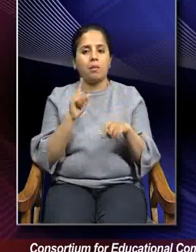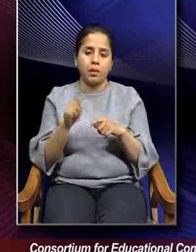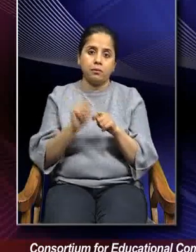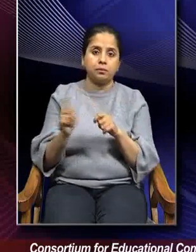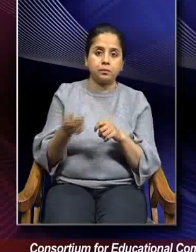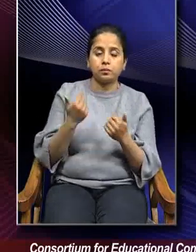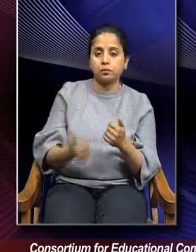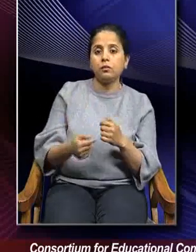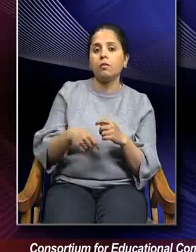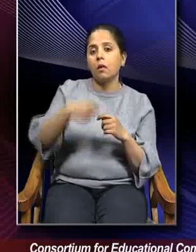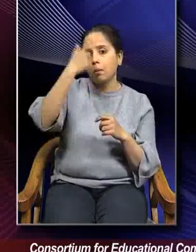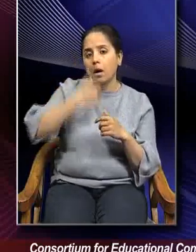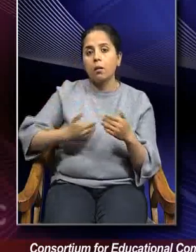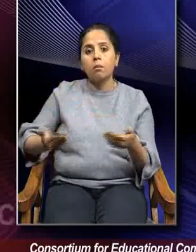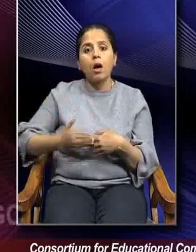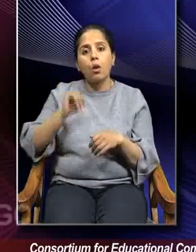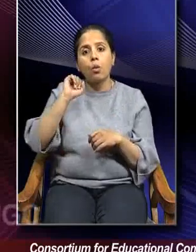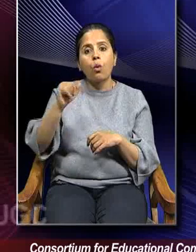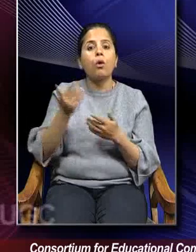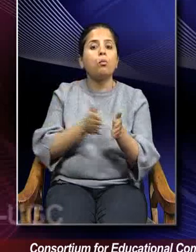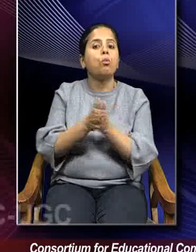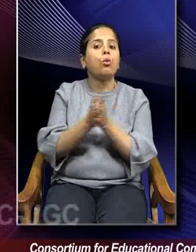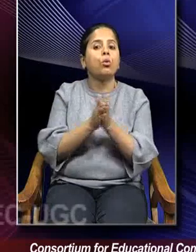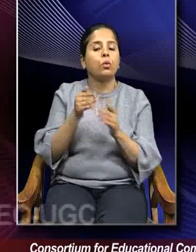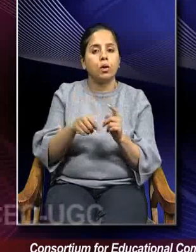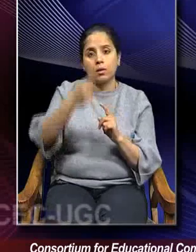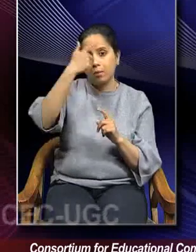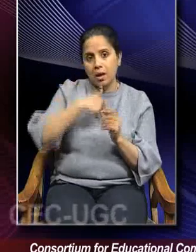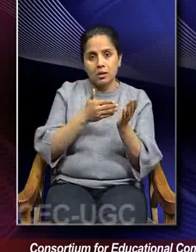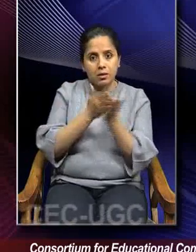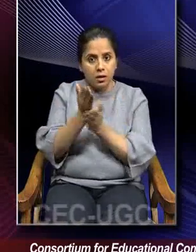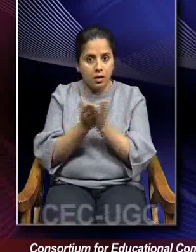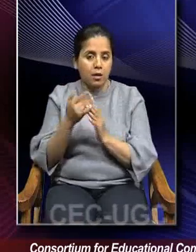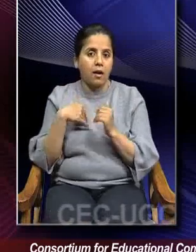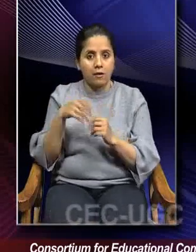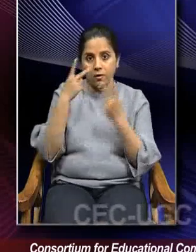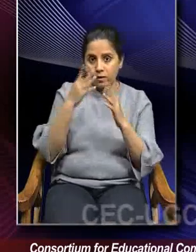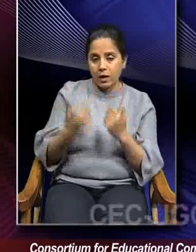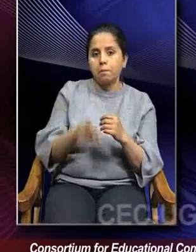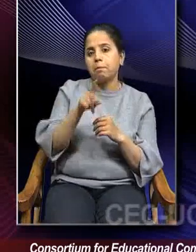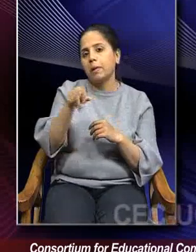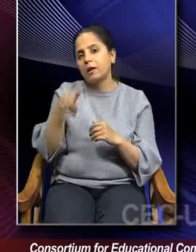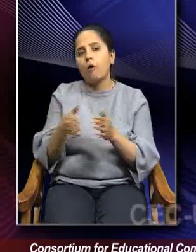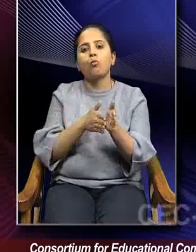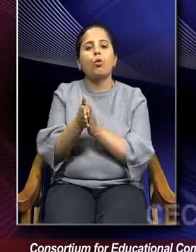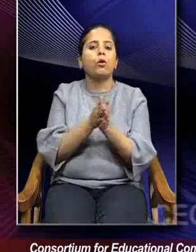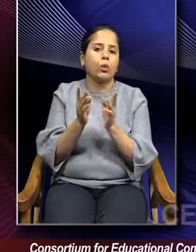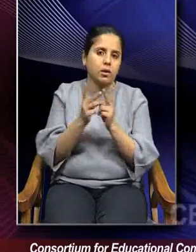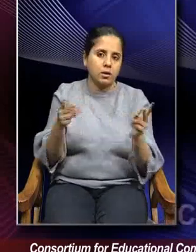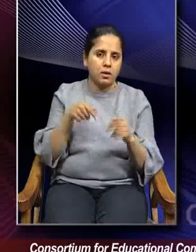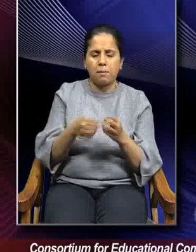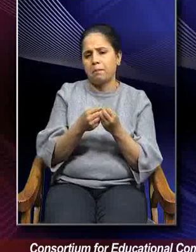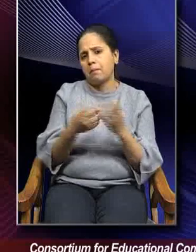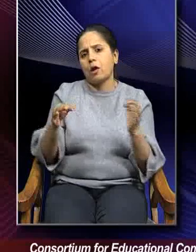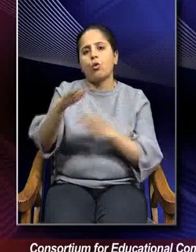the personality types and means of motivation. So according to the personality type, we may decide the means of motivation. In many